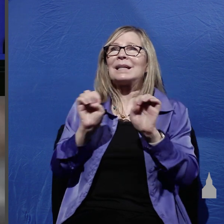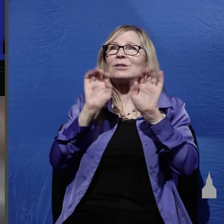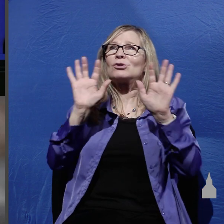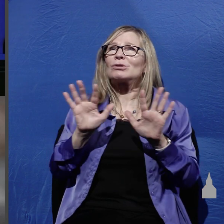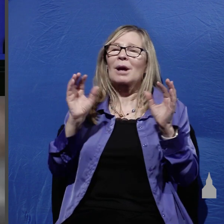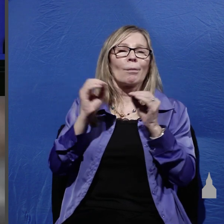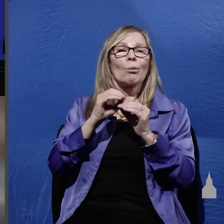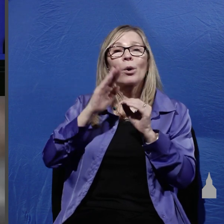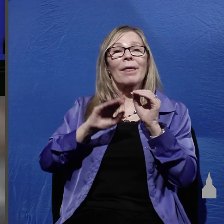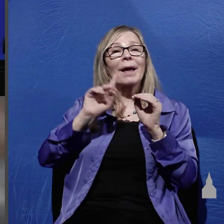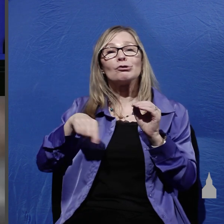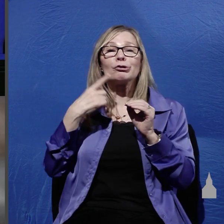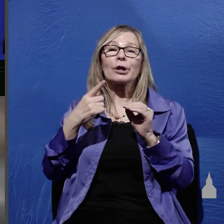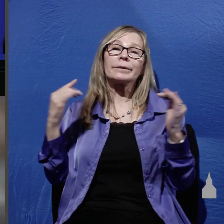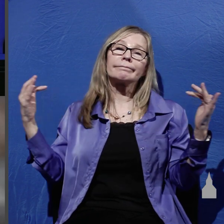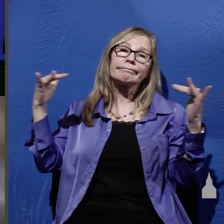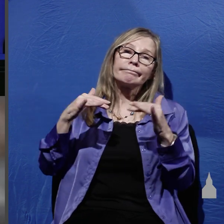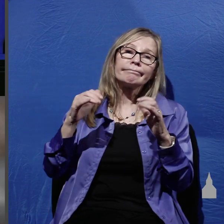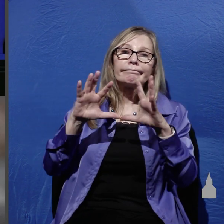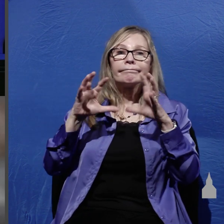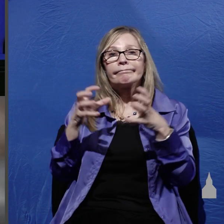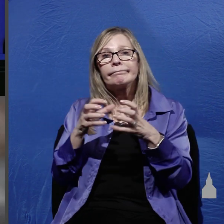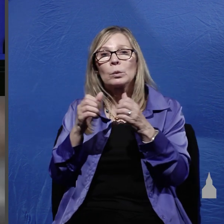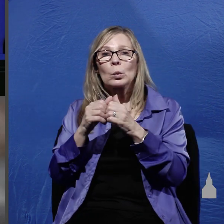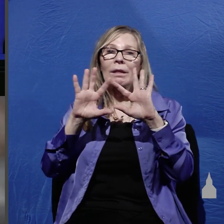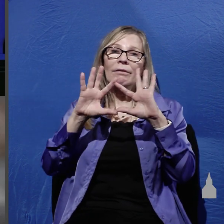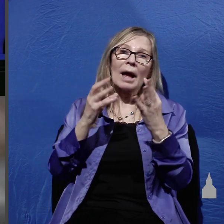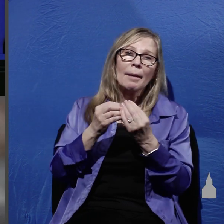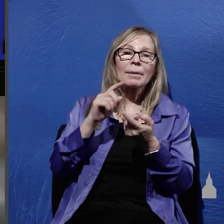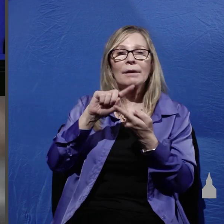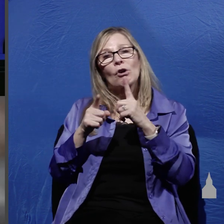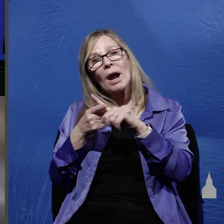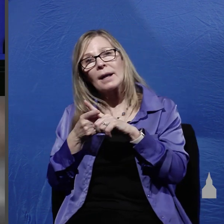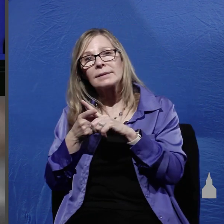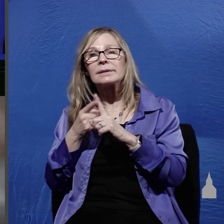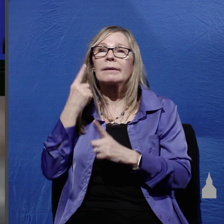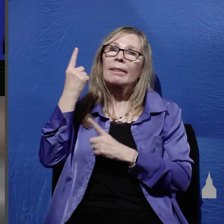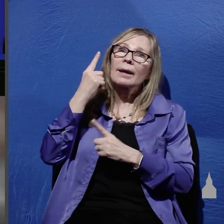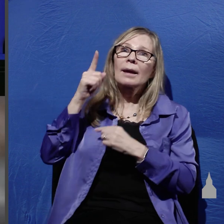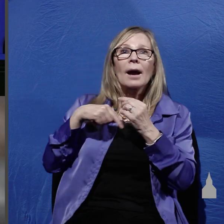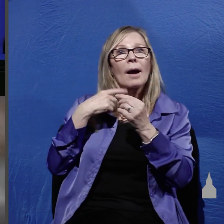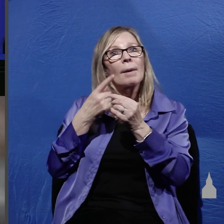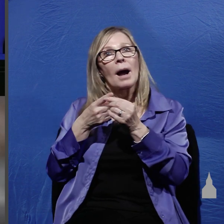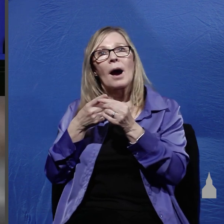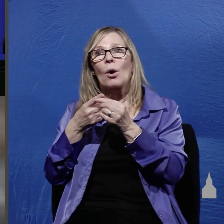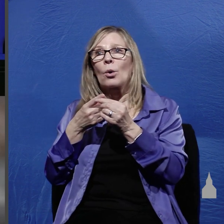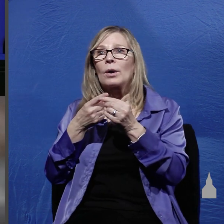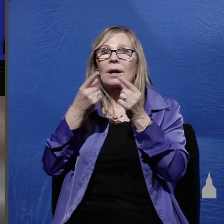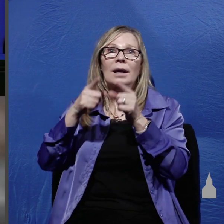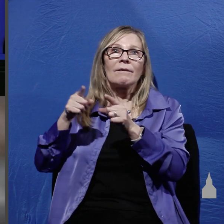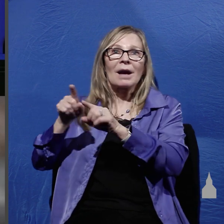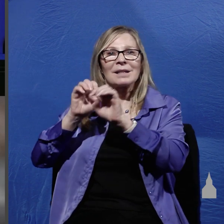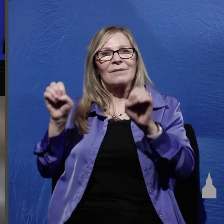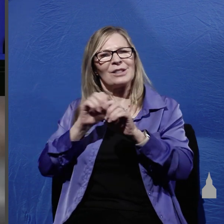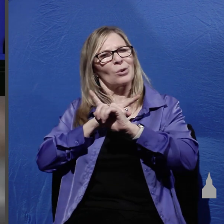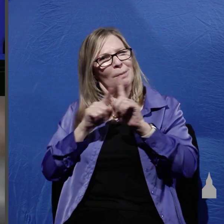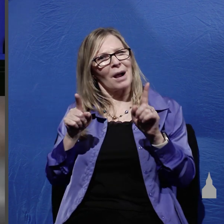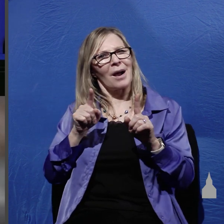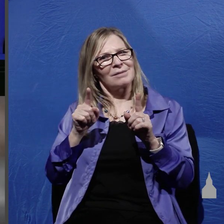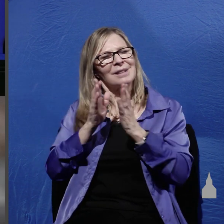than just getting together with family and friends and thinking about the events of Easter but Lord may the truth of